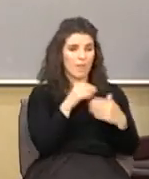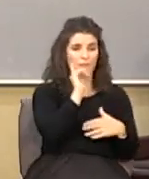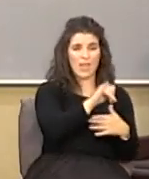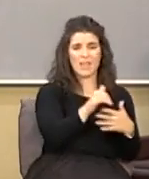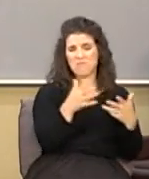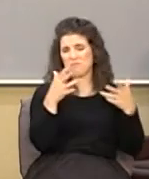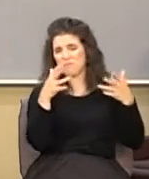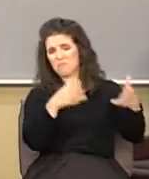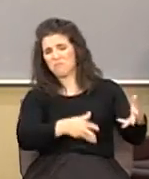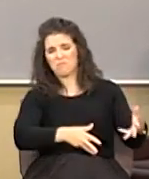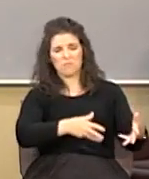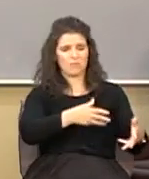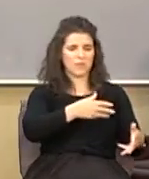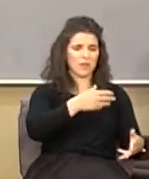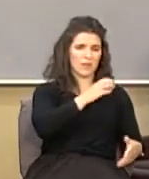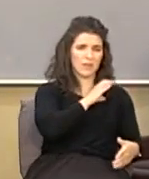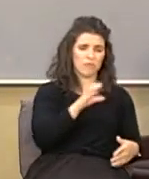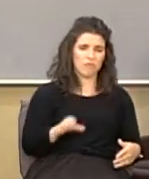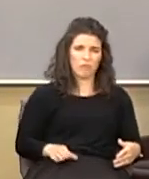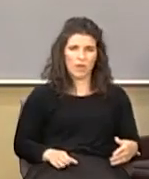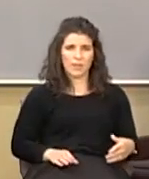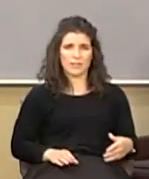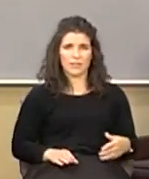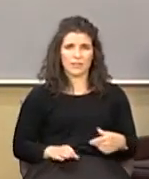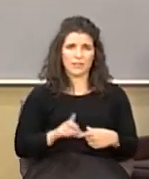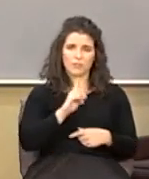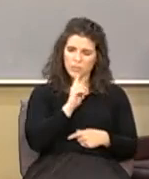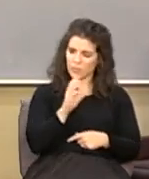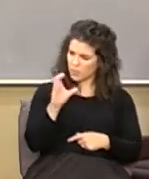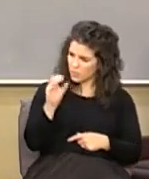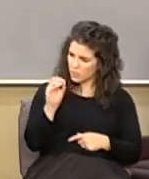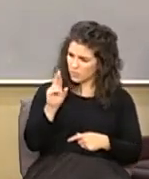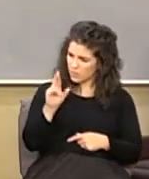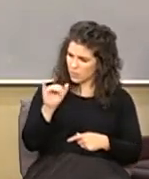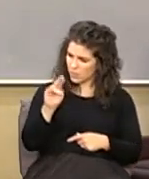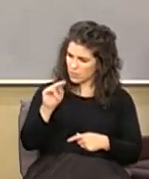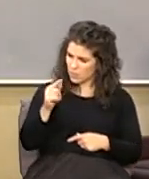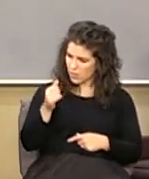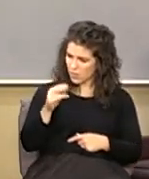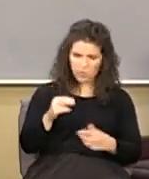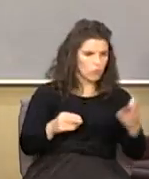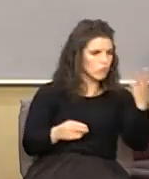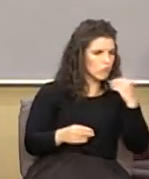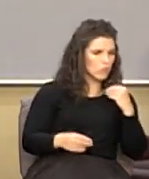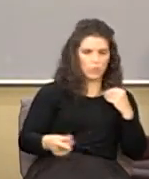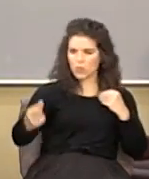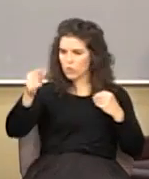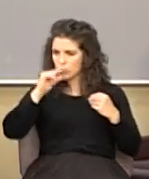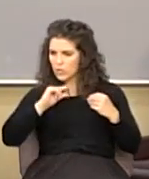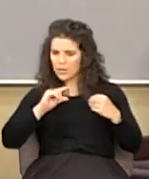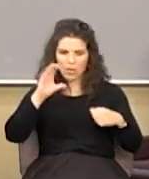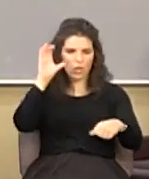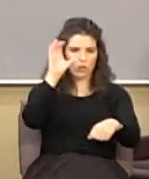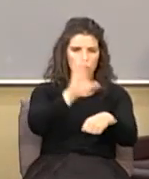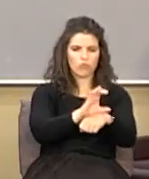and literally what he's done is he says there's Jew there's Gentile and there's the church